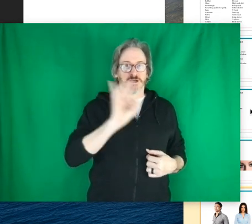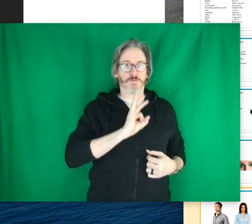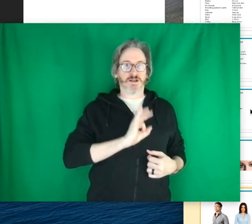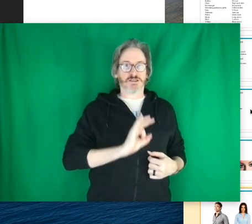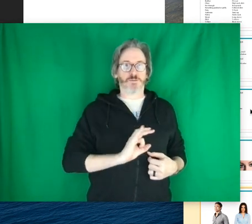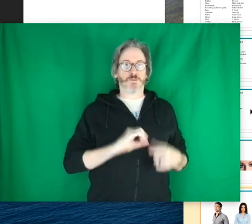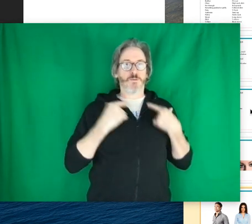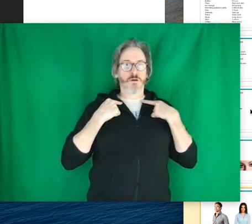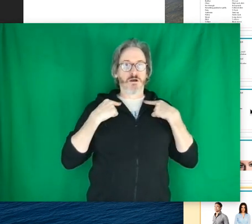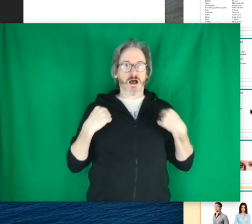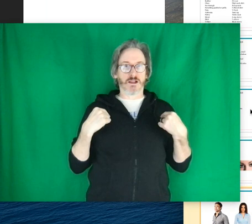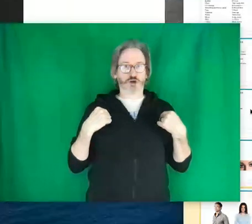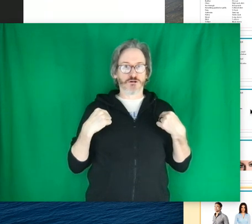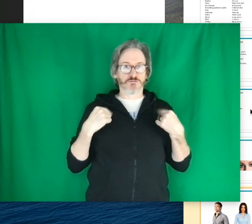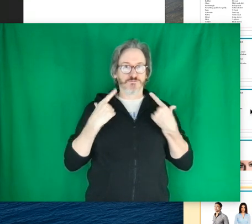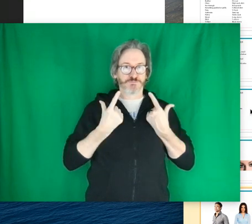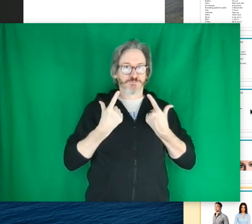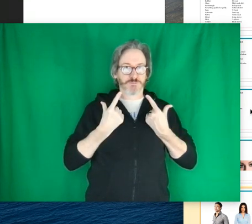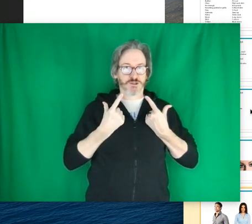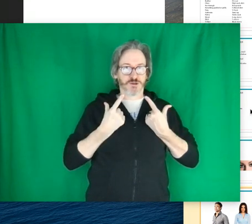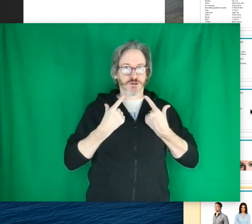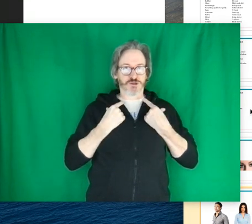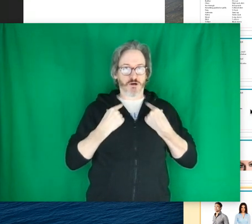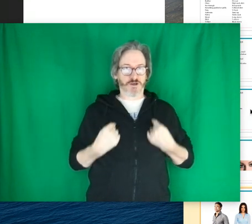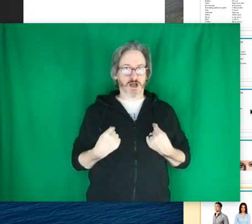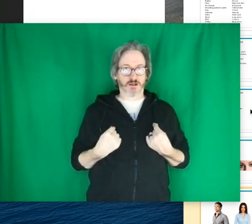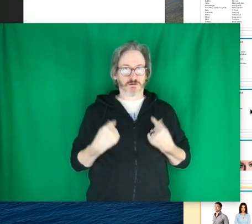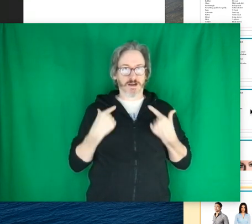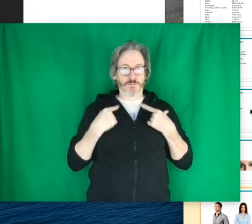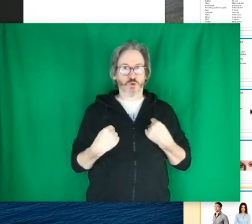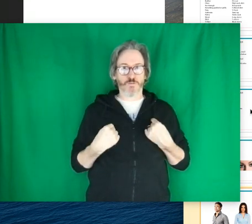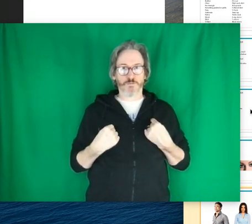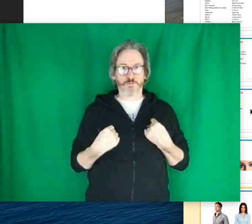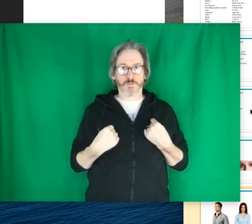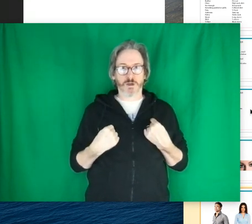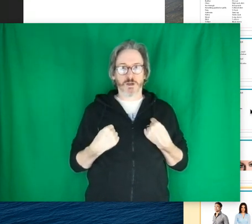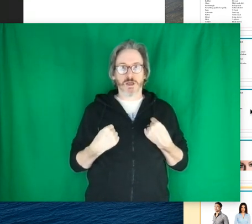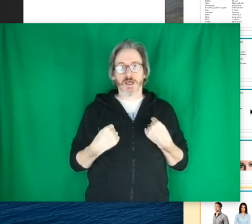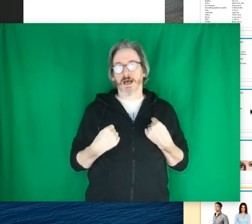So you get the buttons, boom, boom. Collar. So you just draw the collar, right?